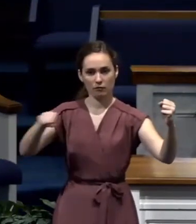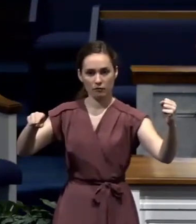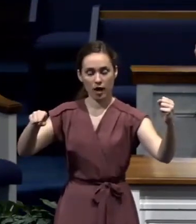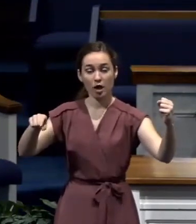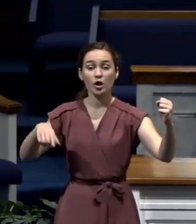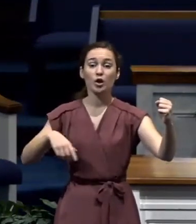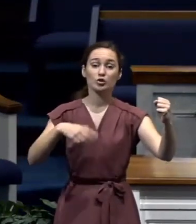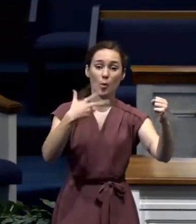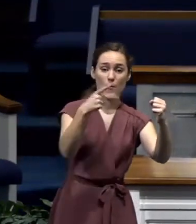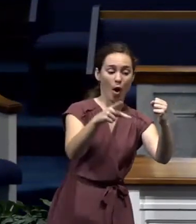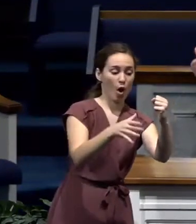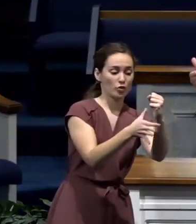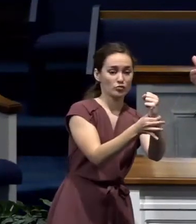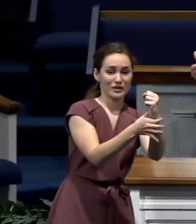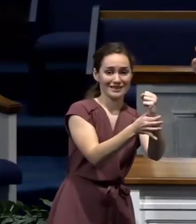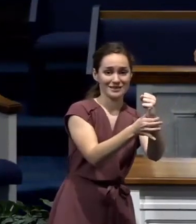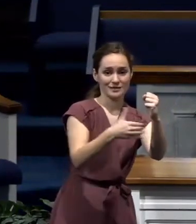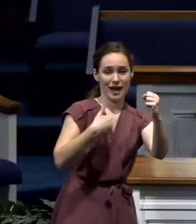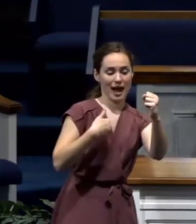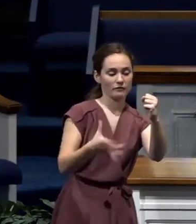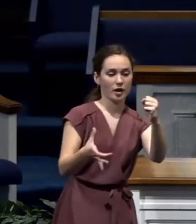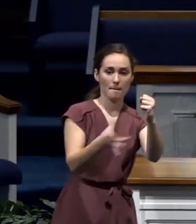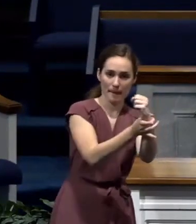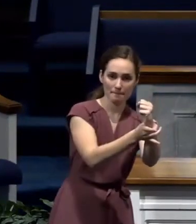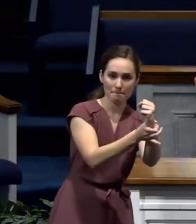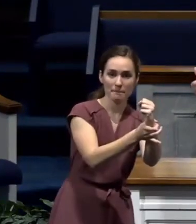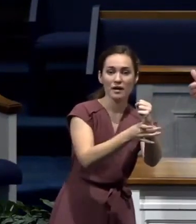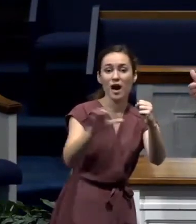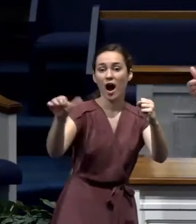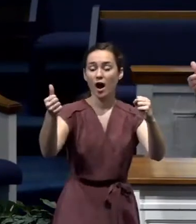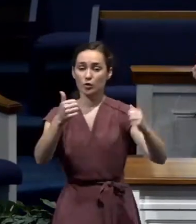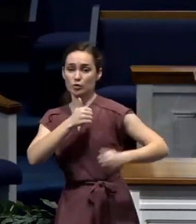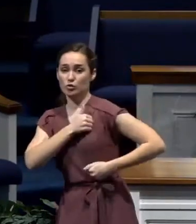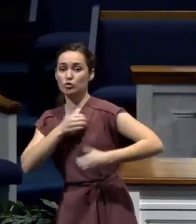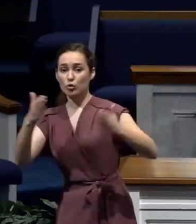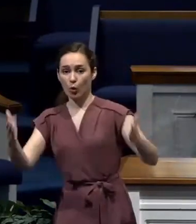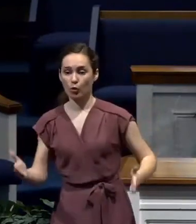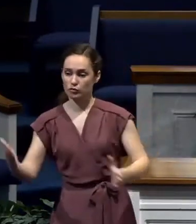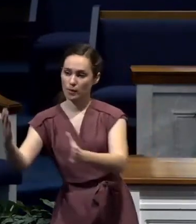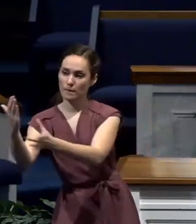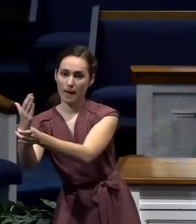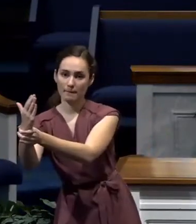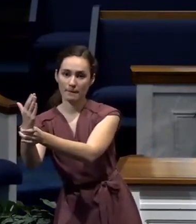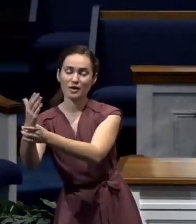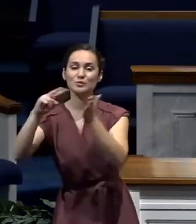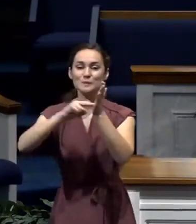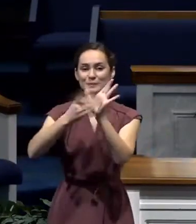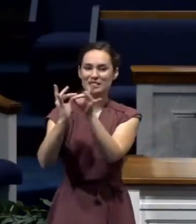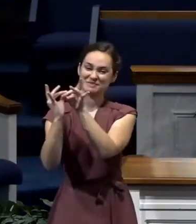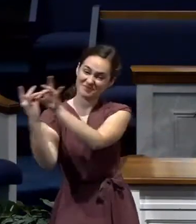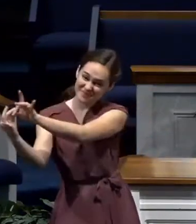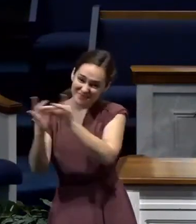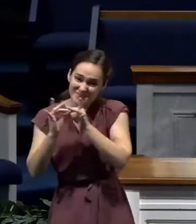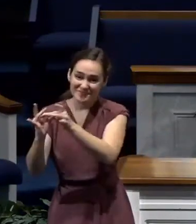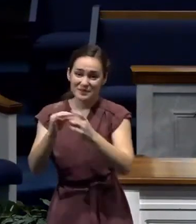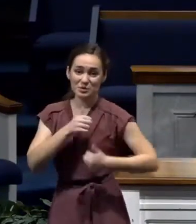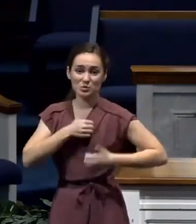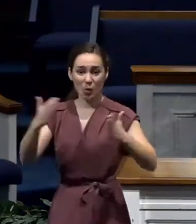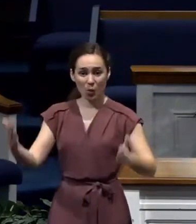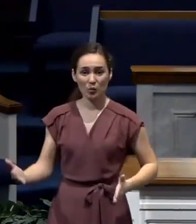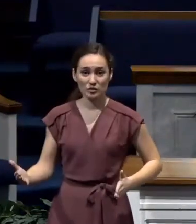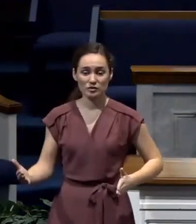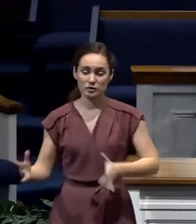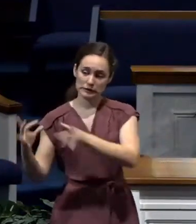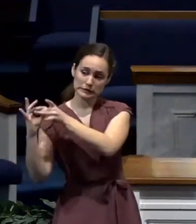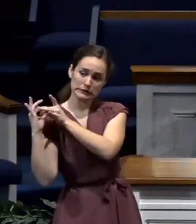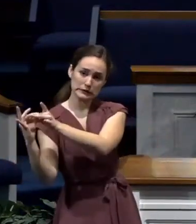the wrist of a Roman soldier. And so he was chained to one of these guards. Always he had one